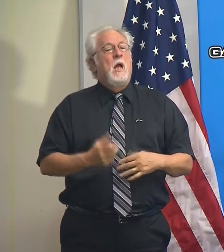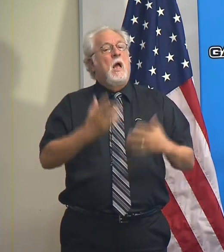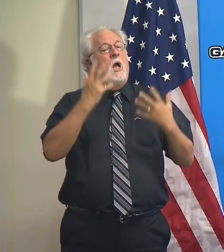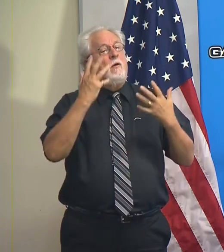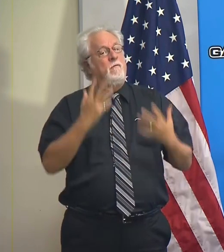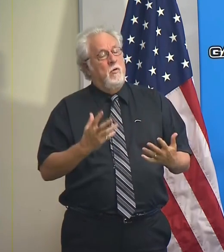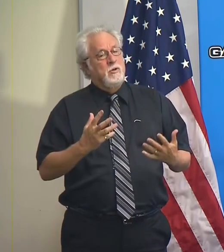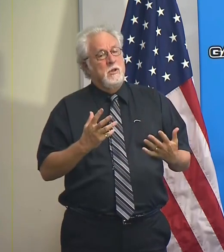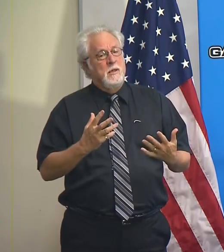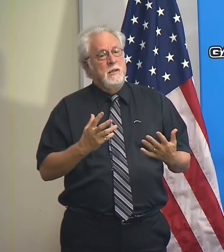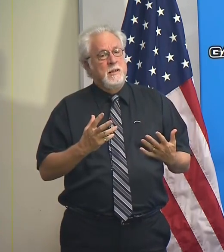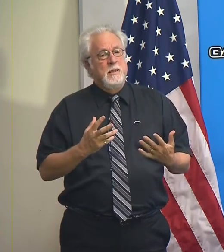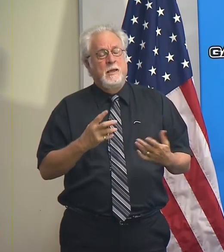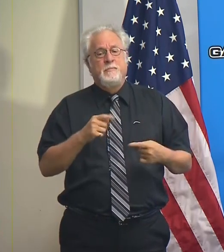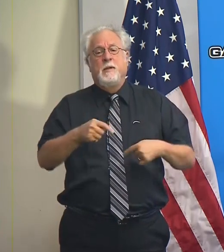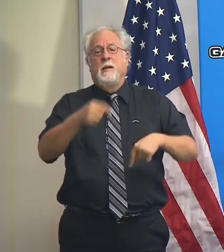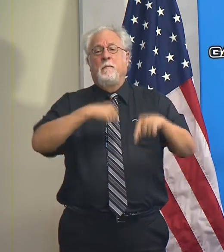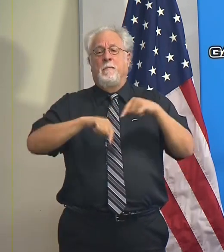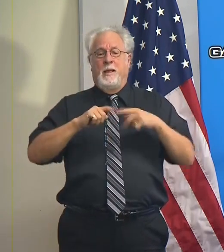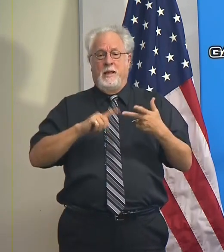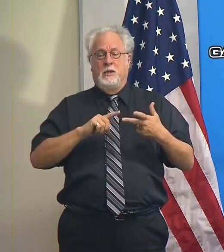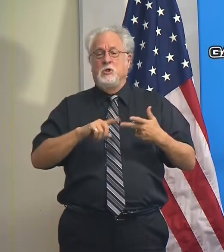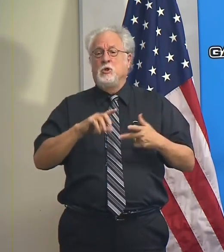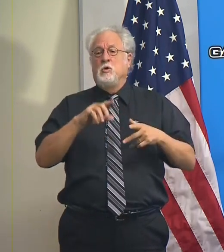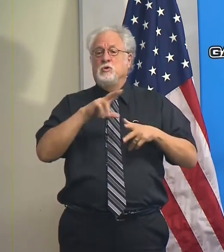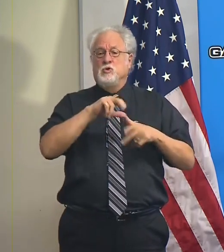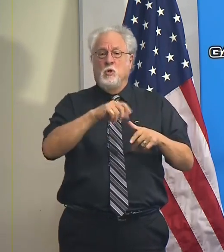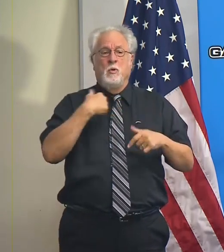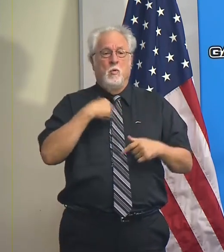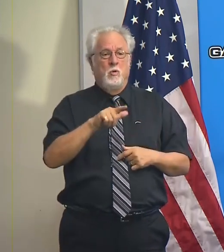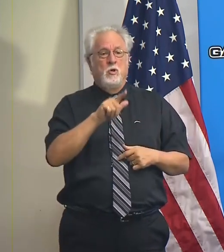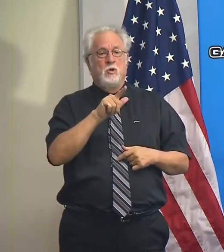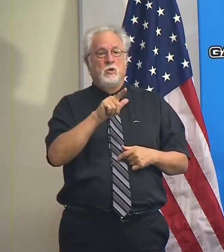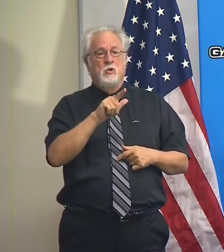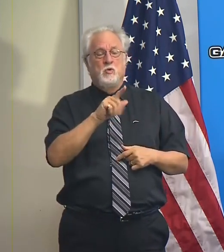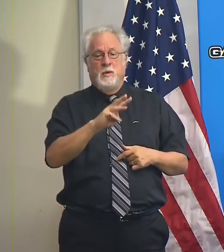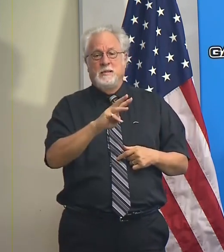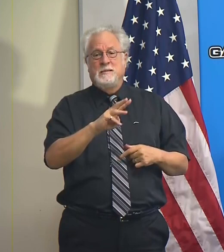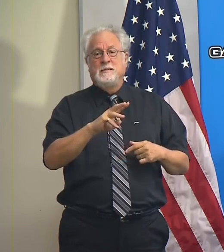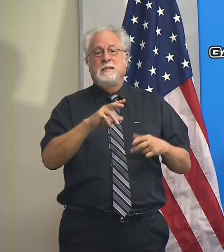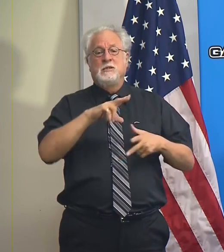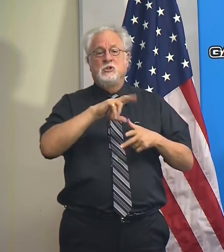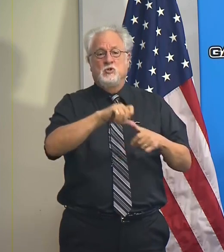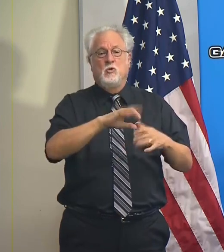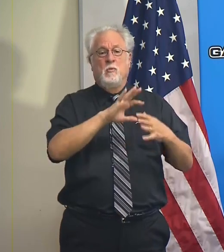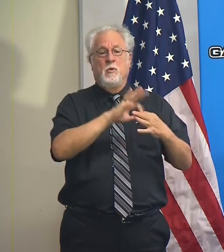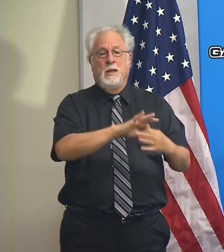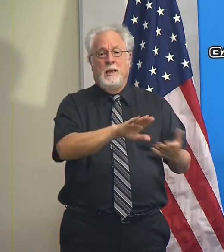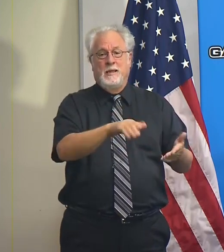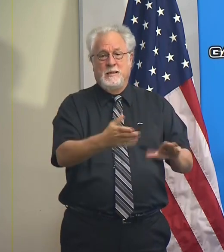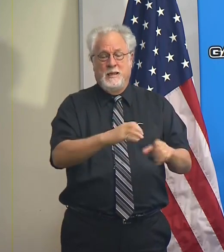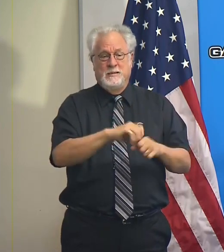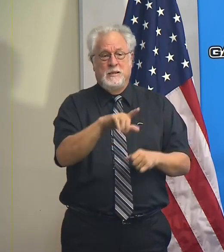Unfortunately, and this is back to the storm, we're at 26 storm-related deaths now in Louisiana.